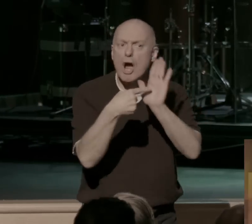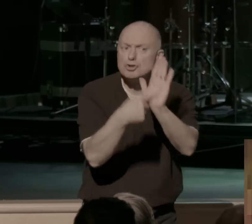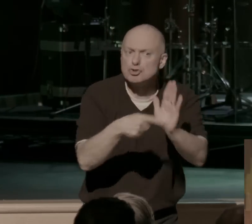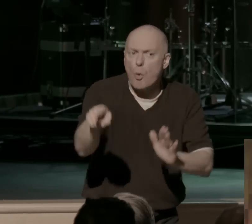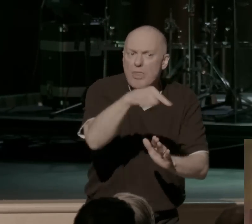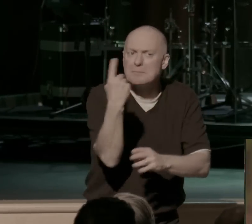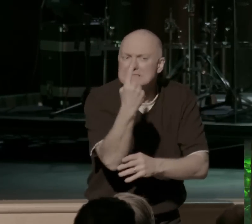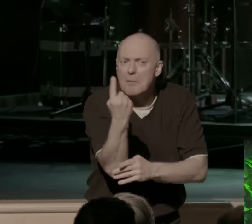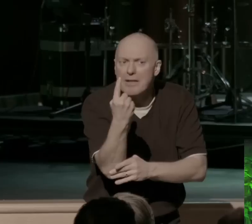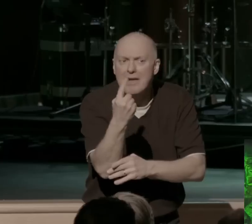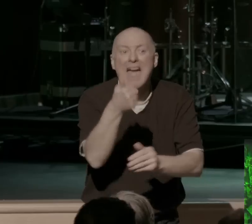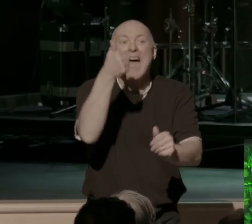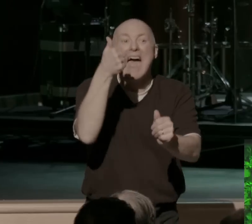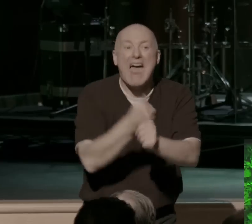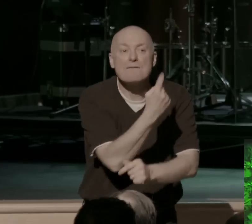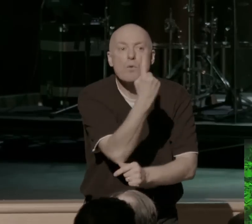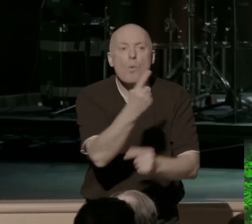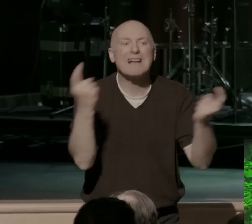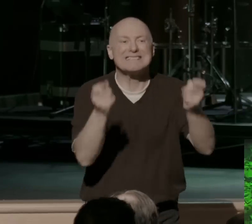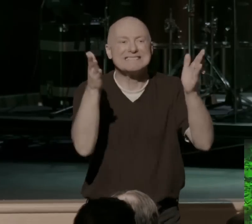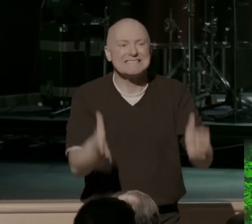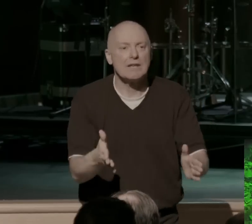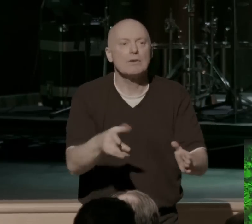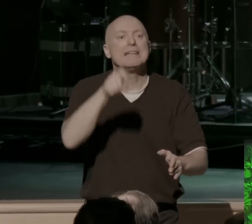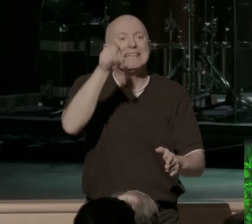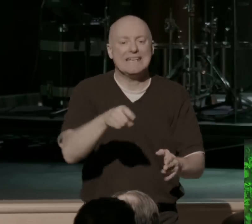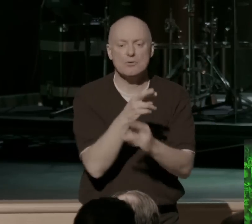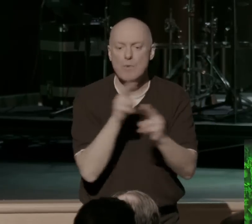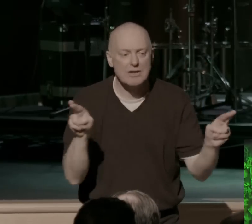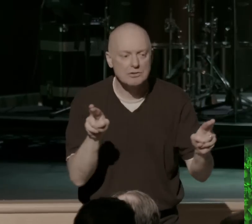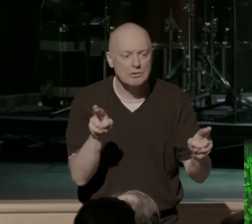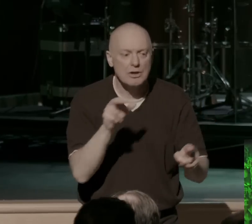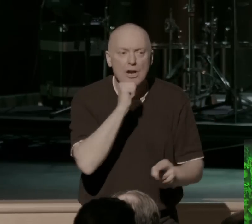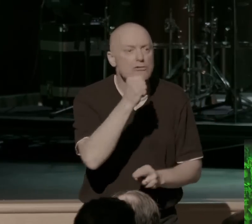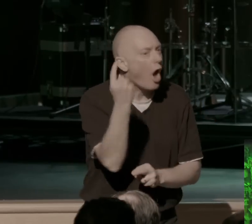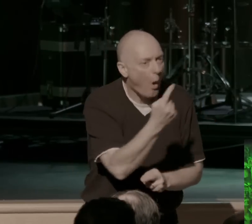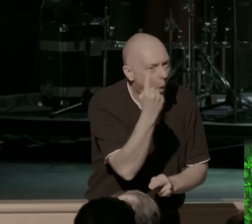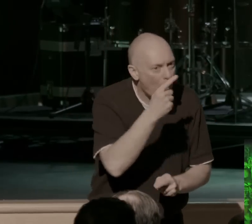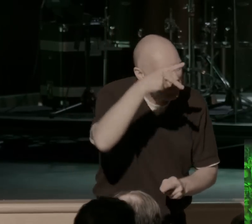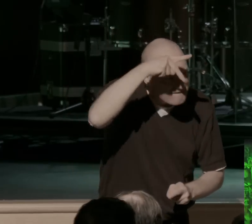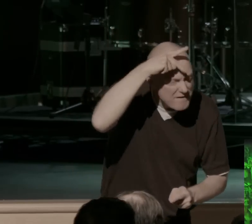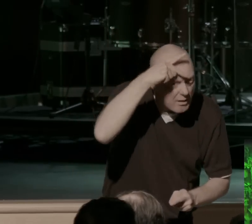showing us that everyone's a sinner in need of rescue. Not just that nasty pharaoh guy, all of us.